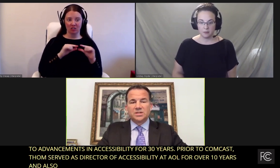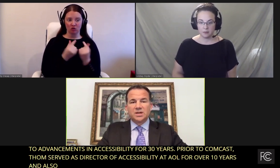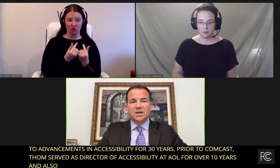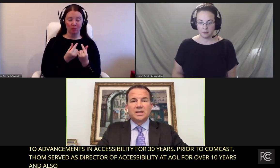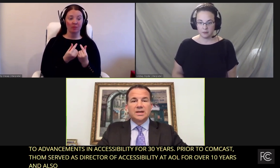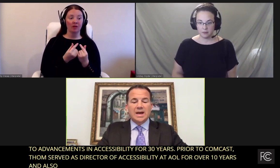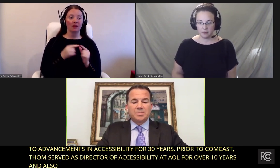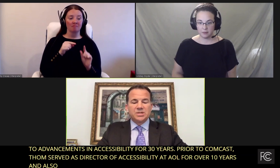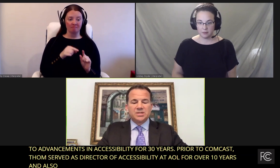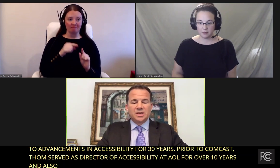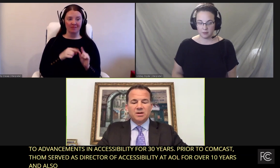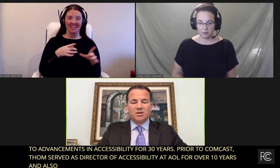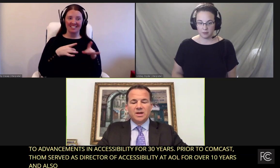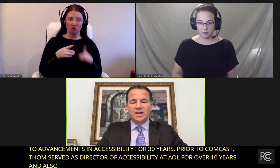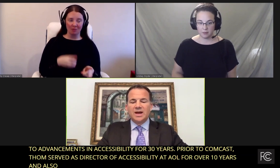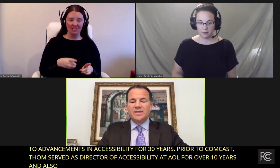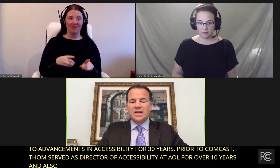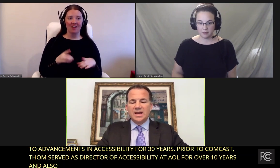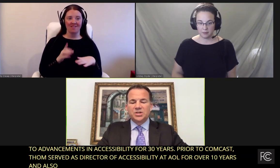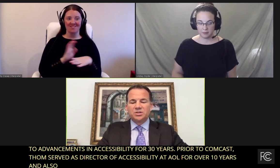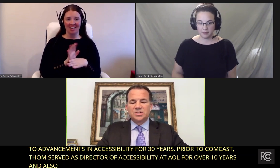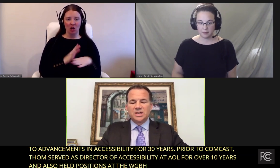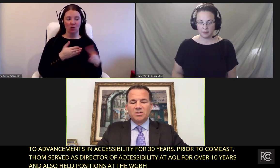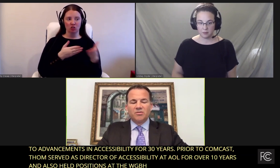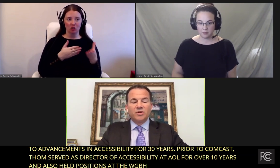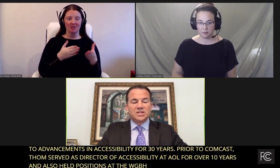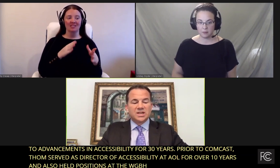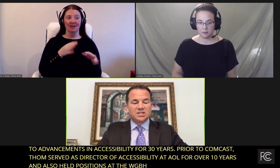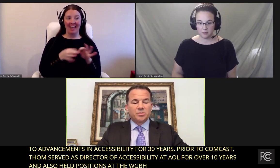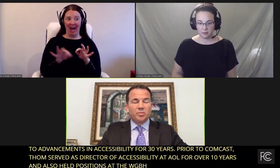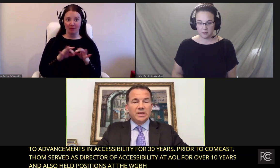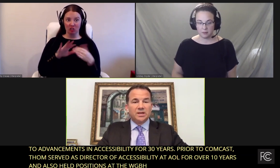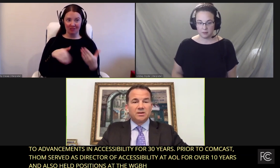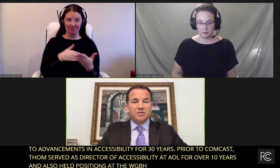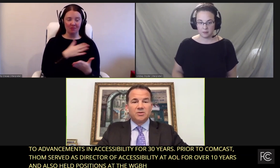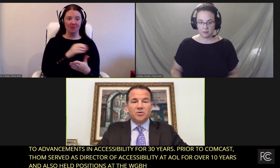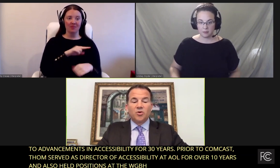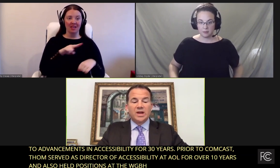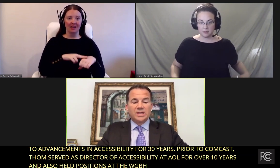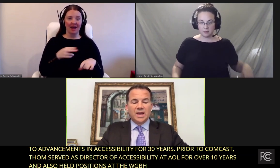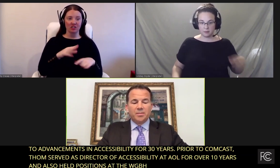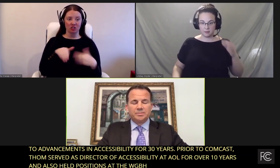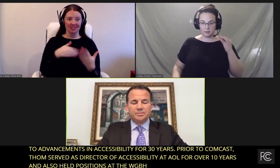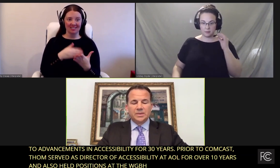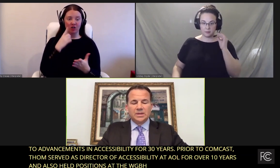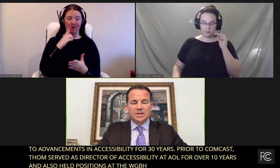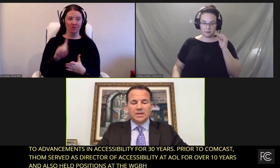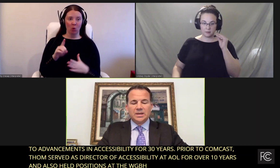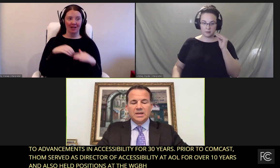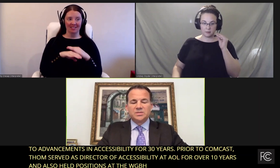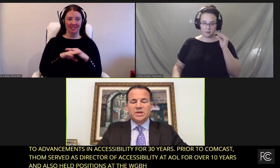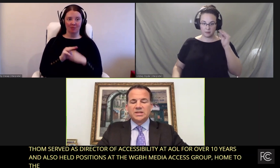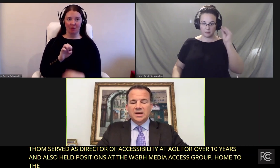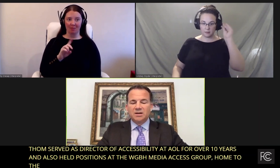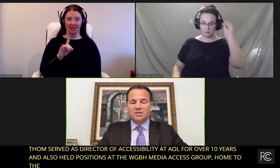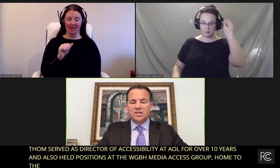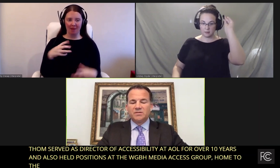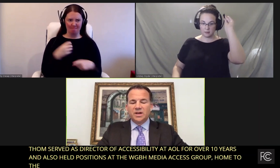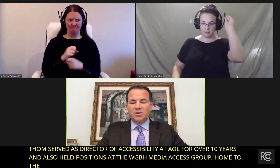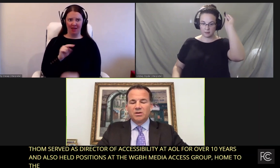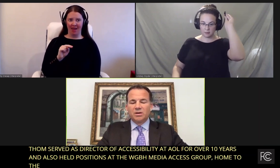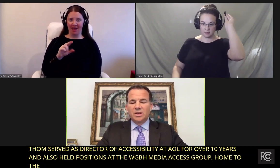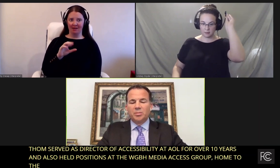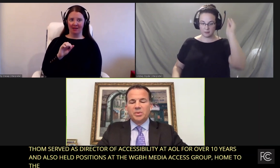Service, Caption Center, and the National Center for Accessible Media, or NCAM. He has been a